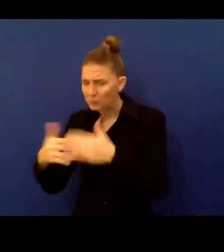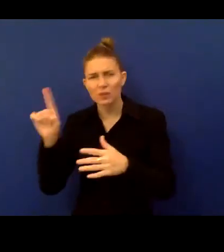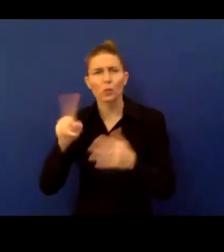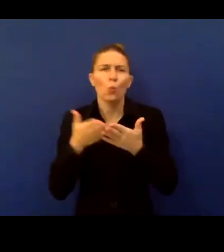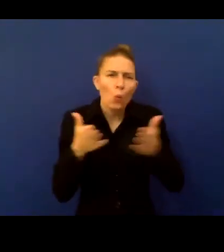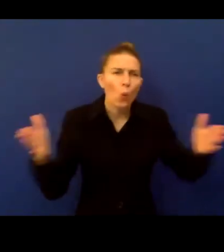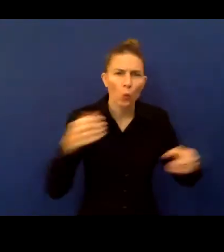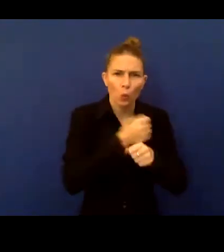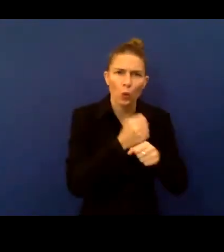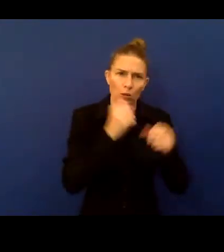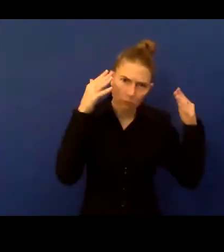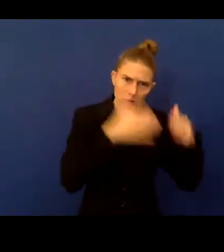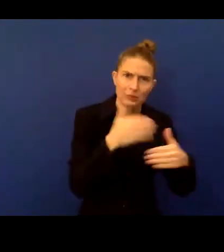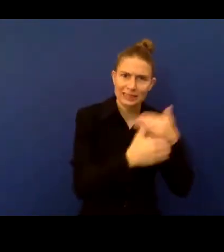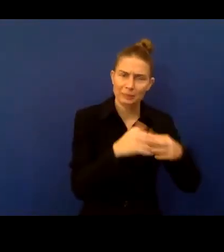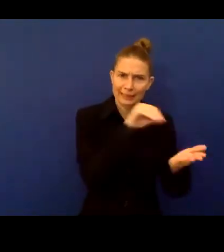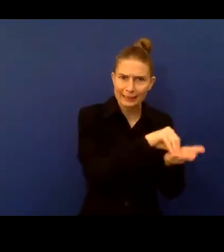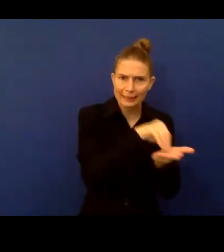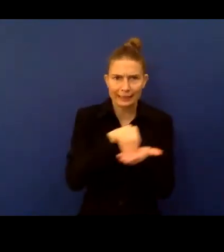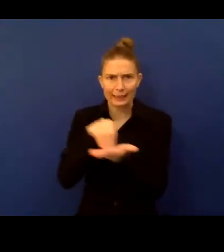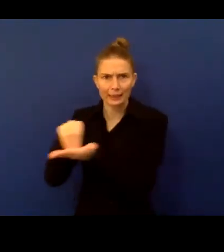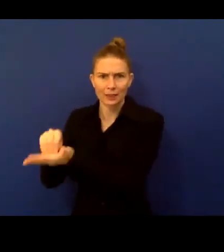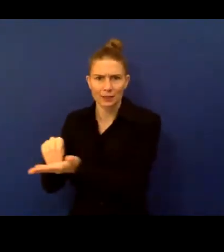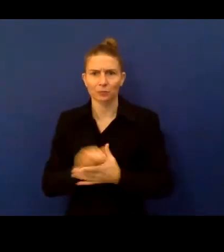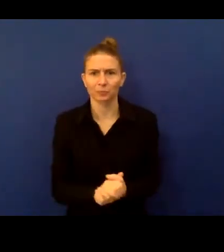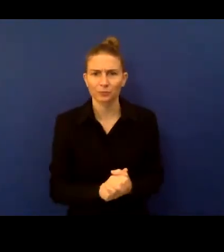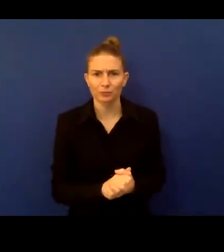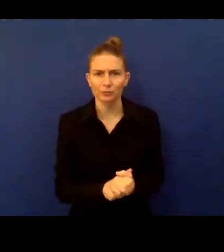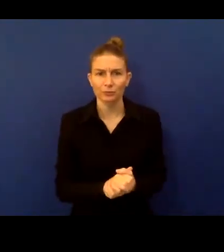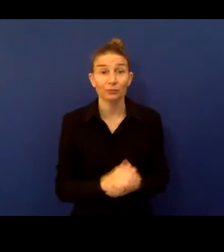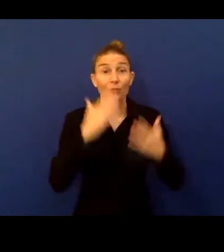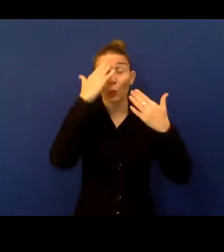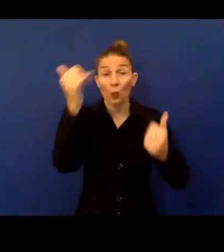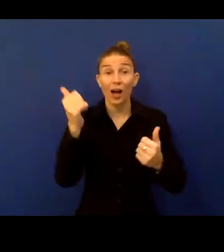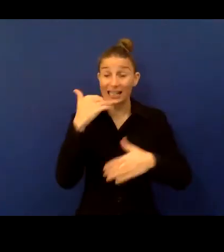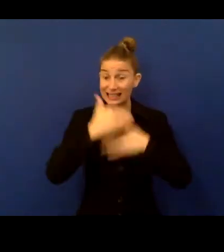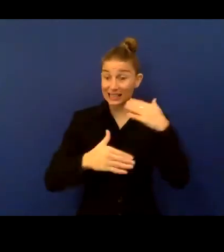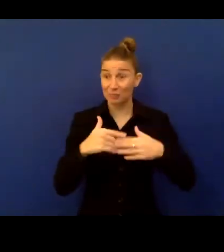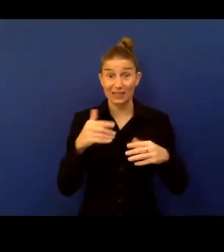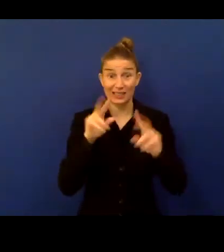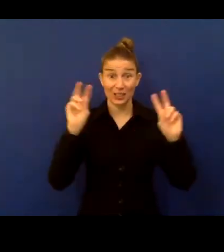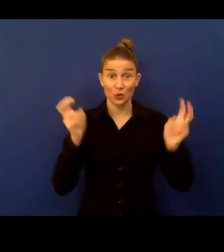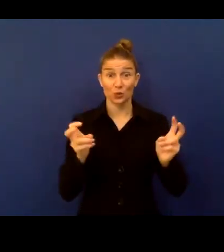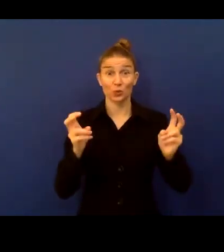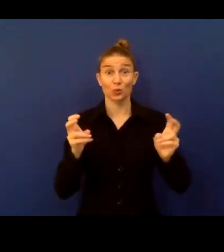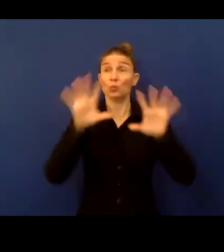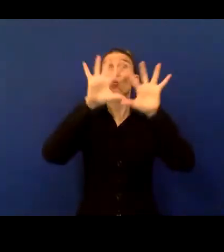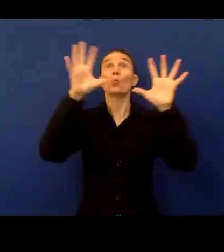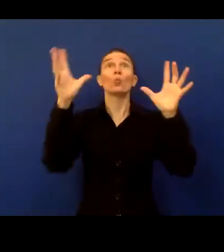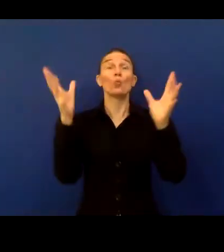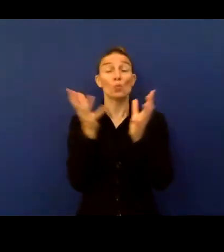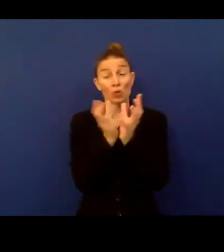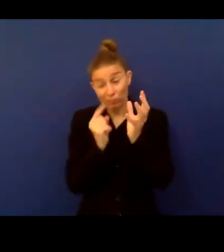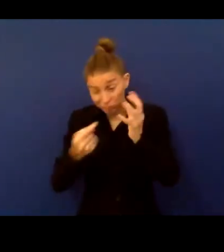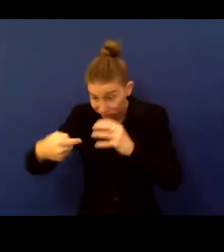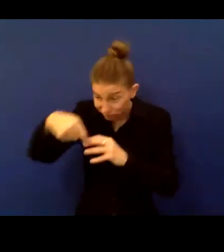Being a person with disability is common around the world. And it has to be some, you know, part